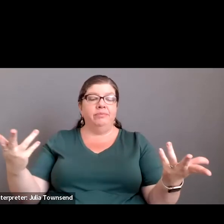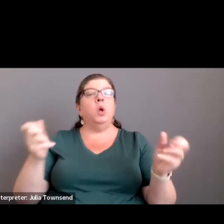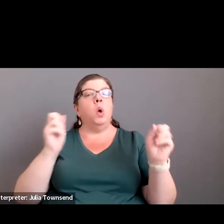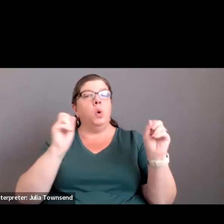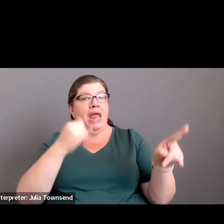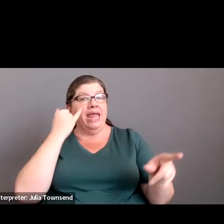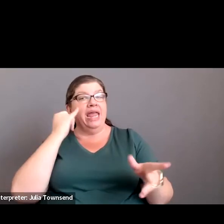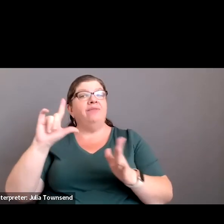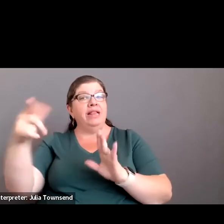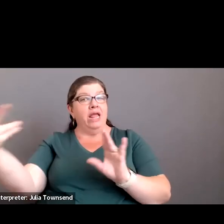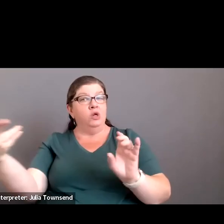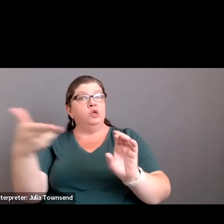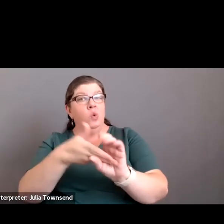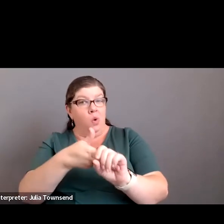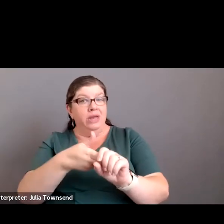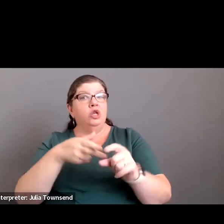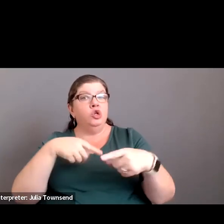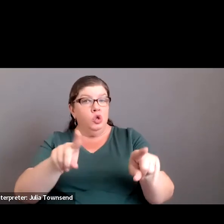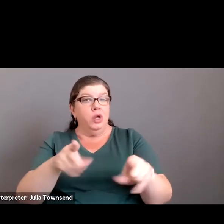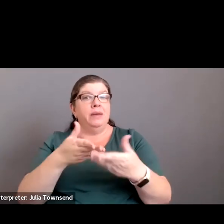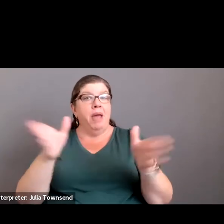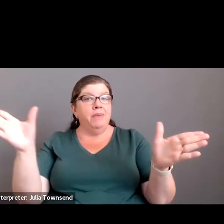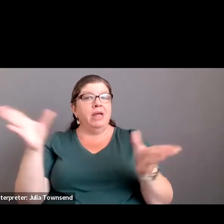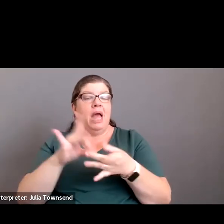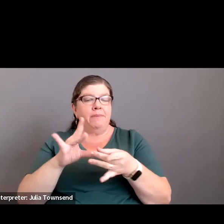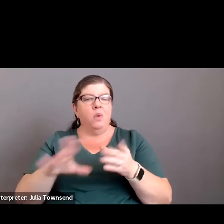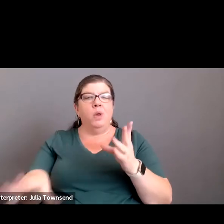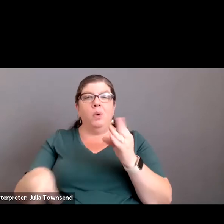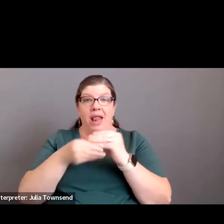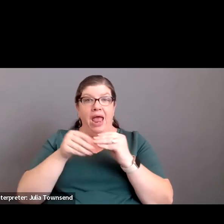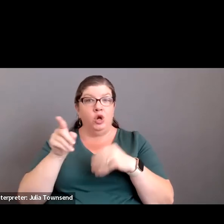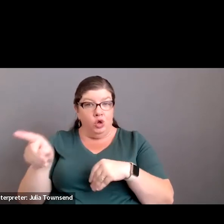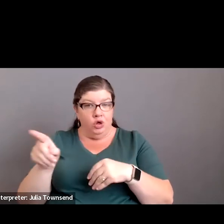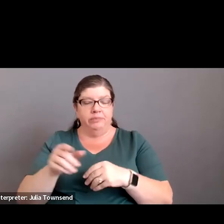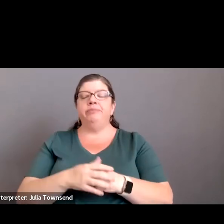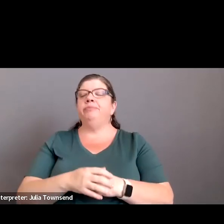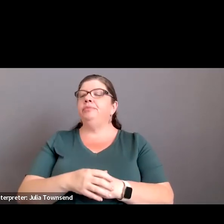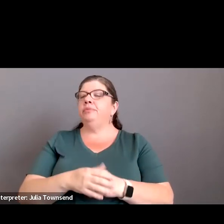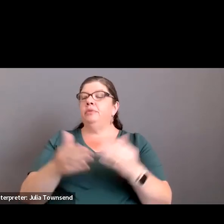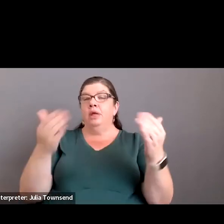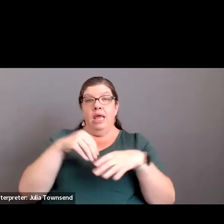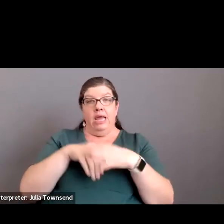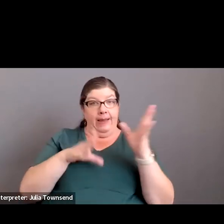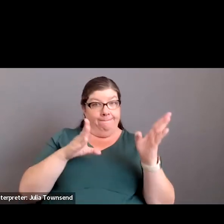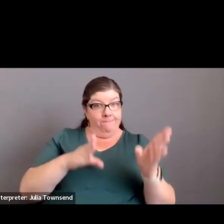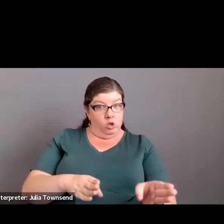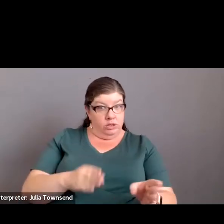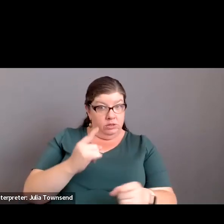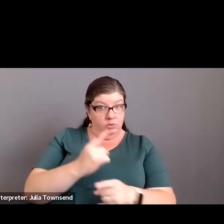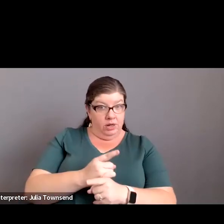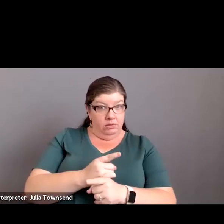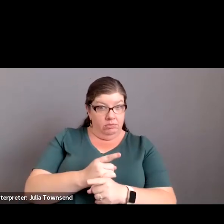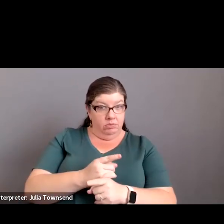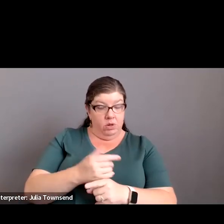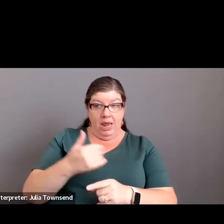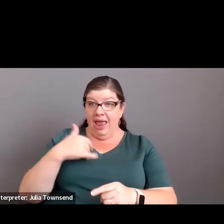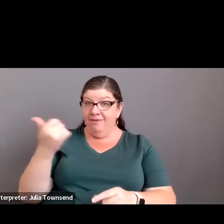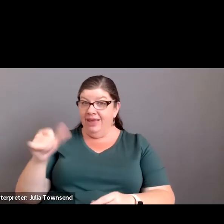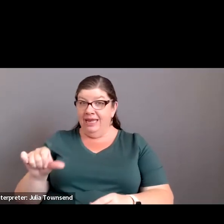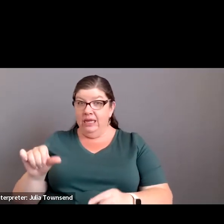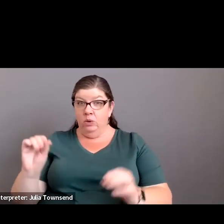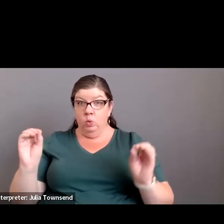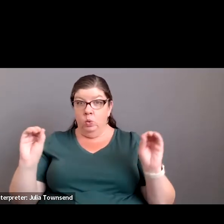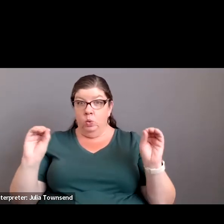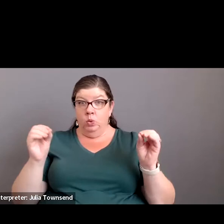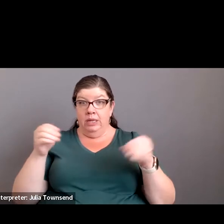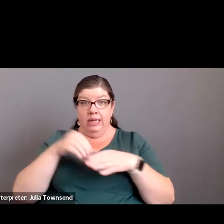OK. If she joins during public comment, we can add her. So then we'll move to in person. Is that correct? Do we have any? We don't have